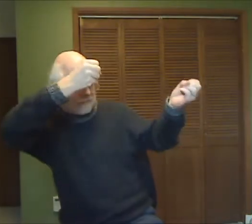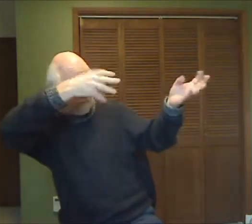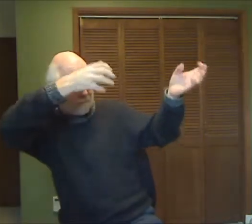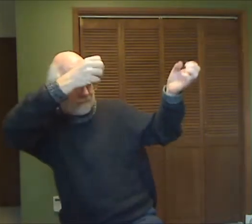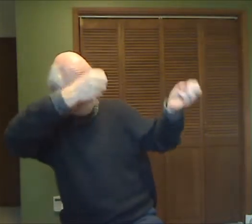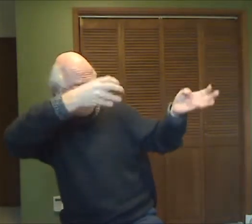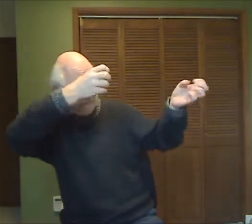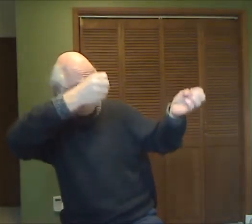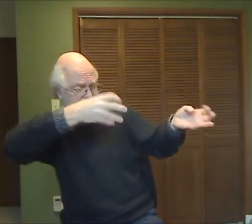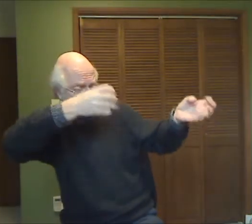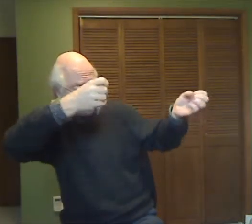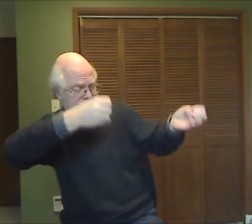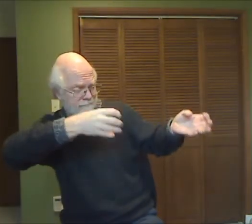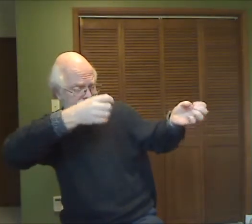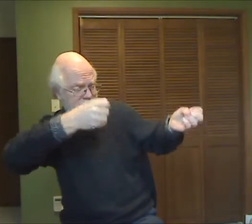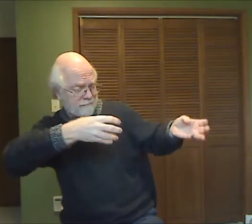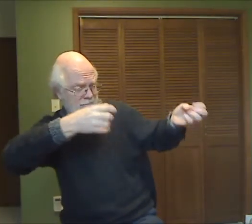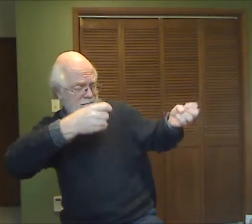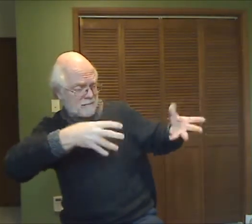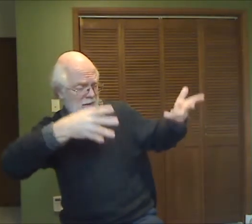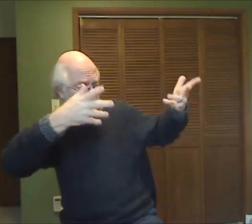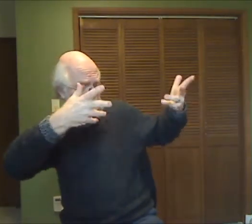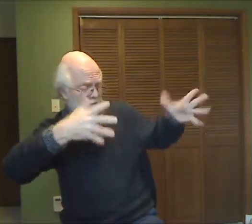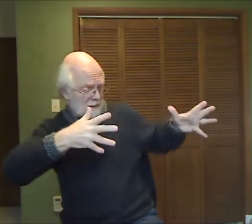Now the angels, having delivered their message,